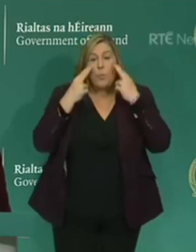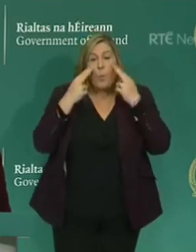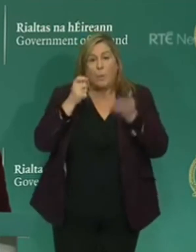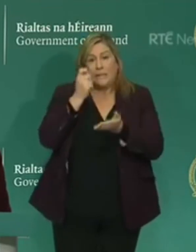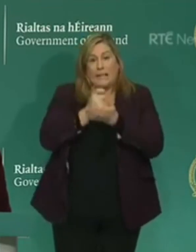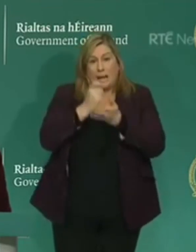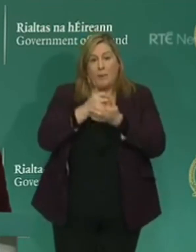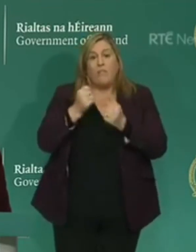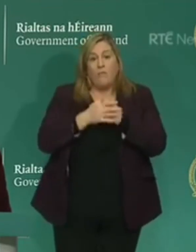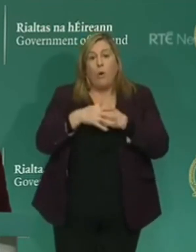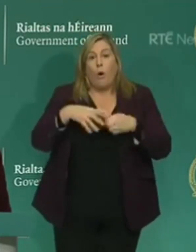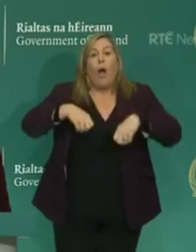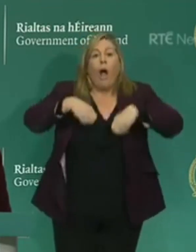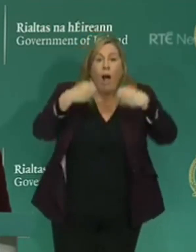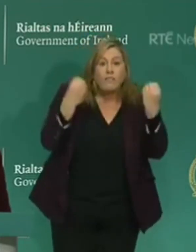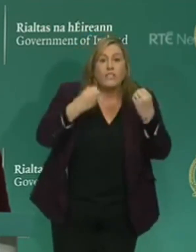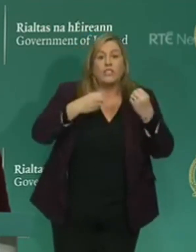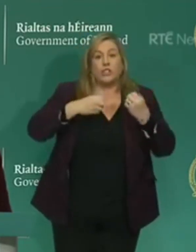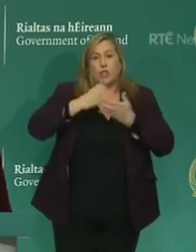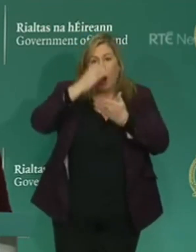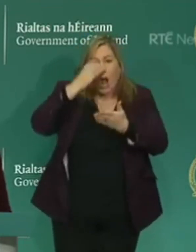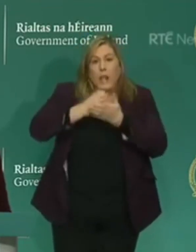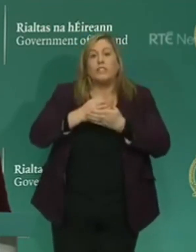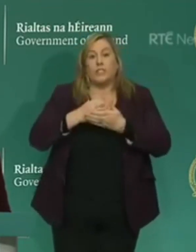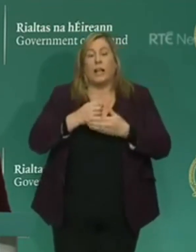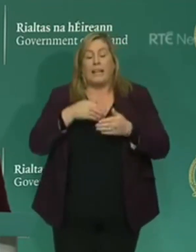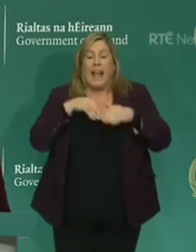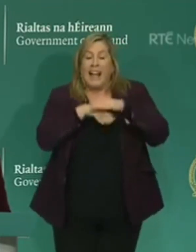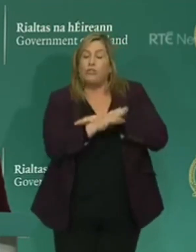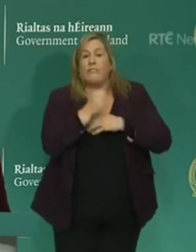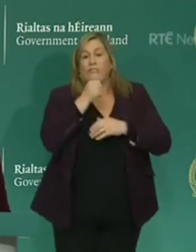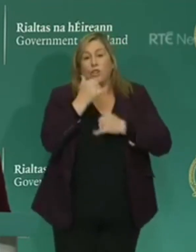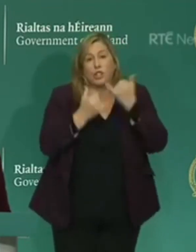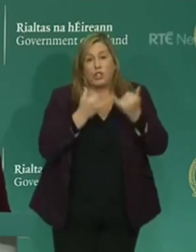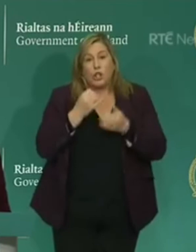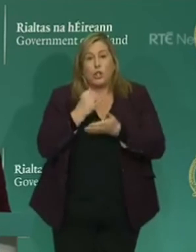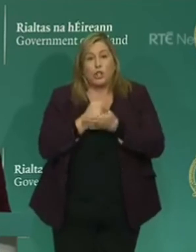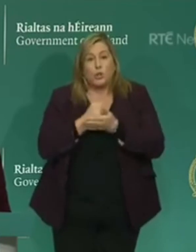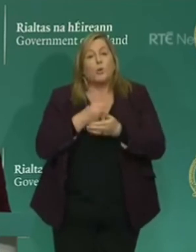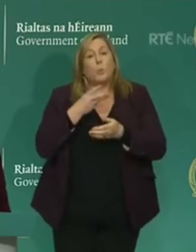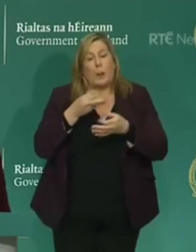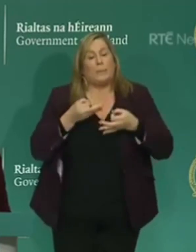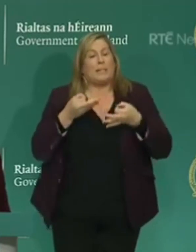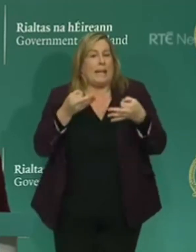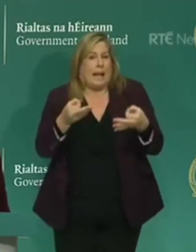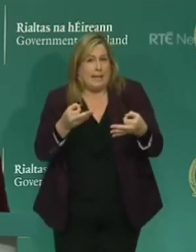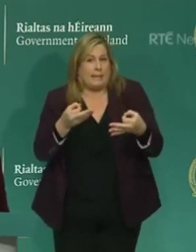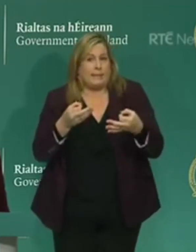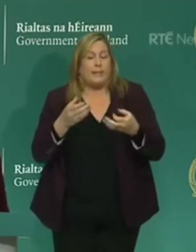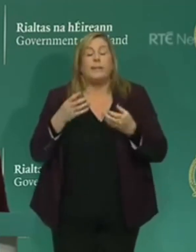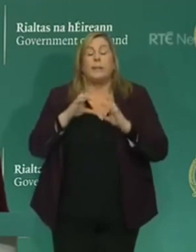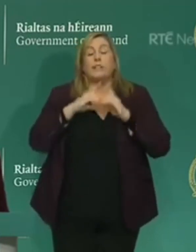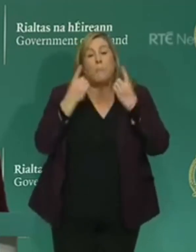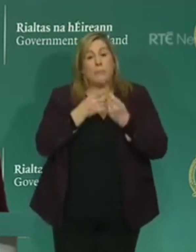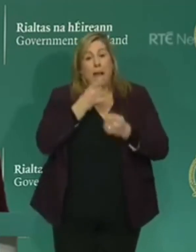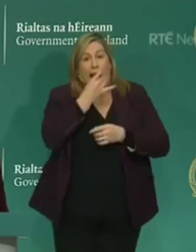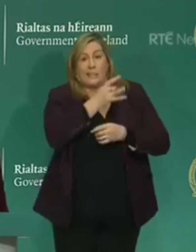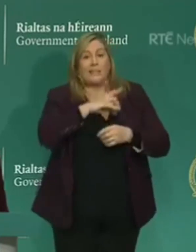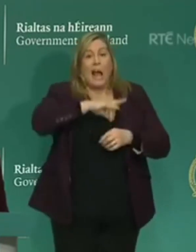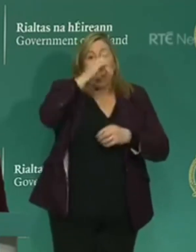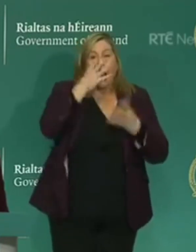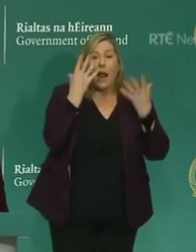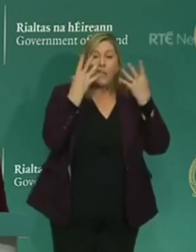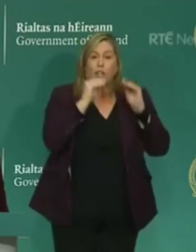and the entry date for first-year students will be delayed. The Department has asked the Higher Education Authority and the Higher